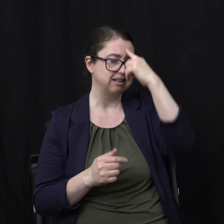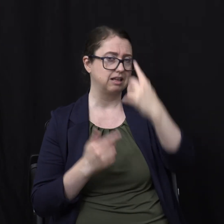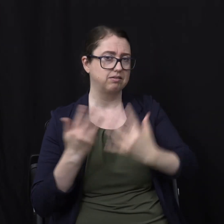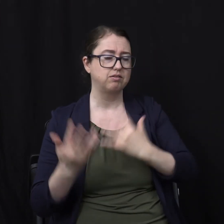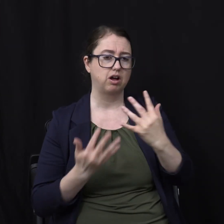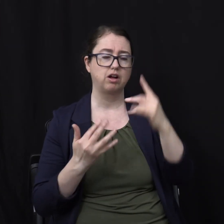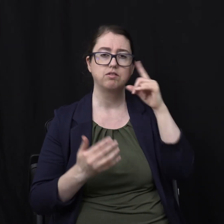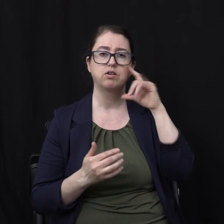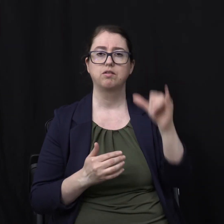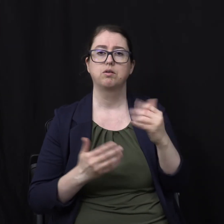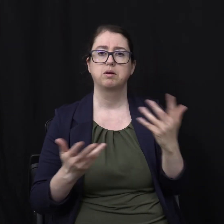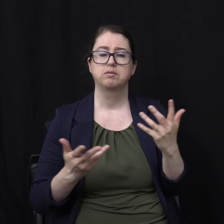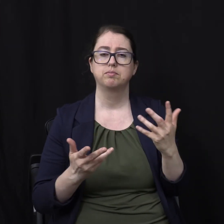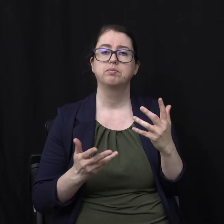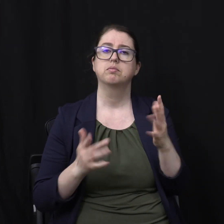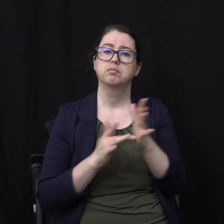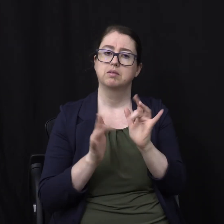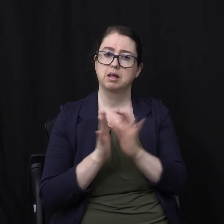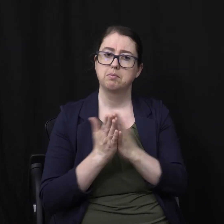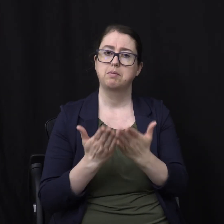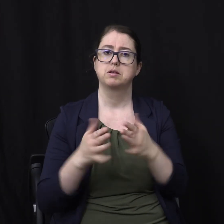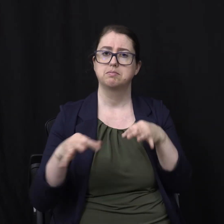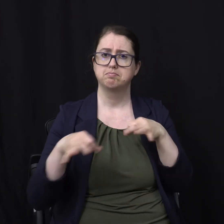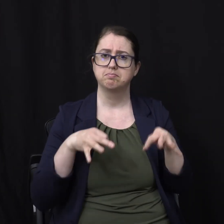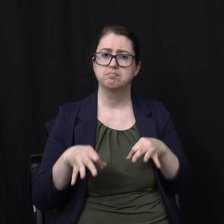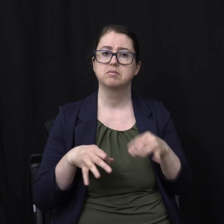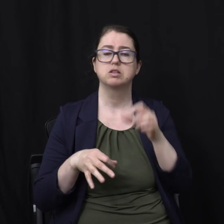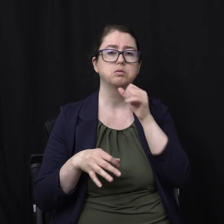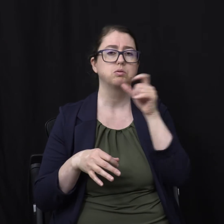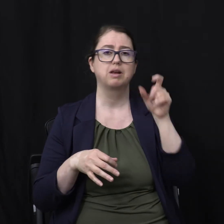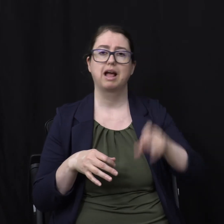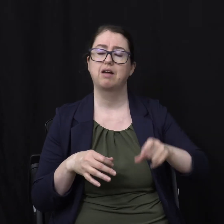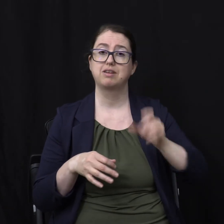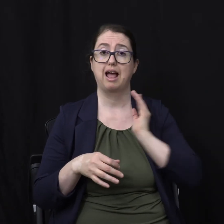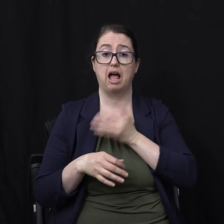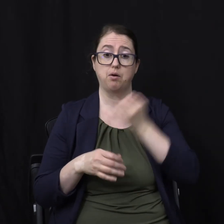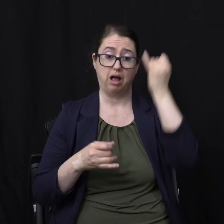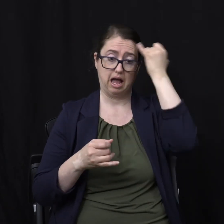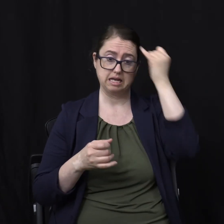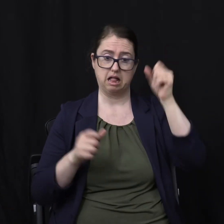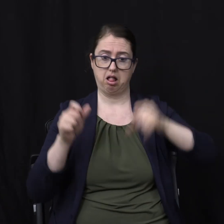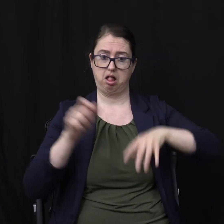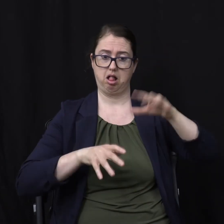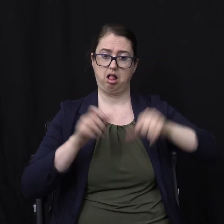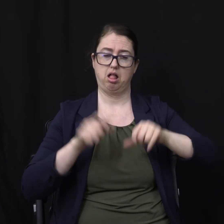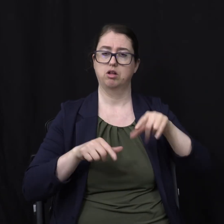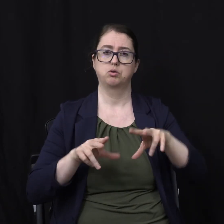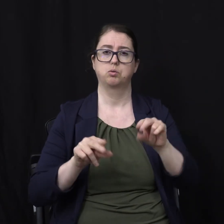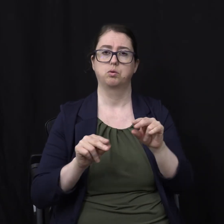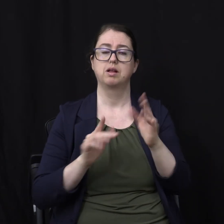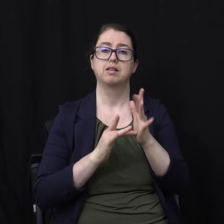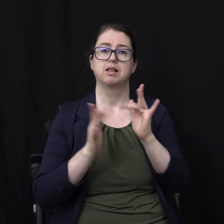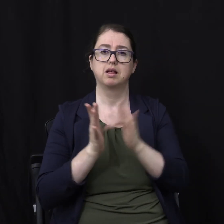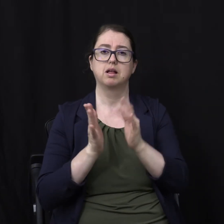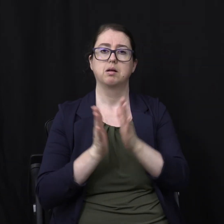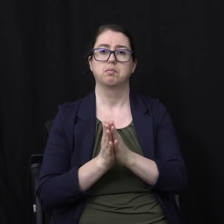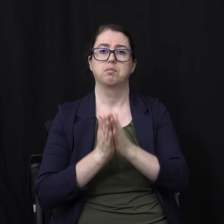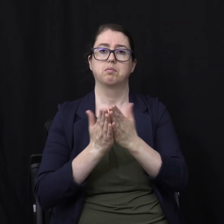means Well let's let the Bible say So that we don't have to take Our ideas and impose them On the text The Bible will always form